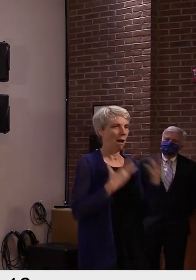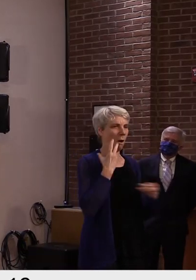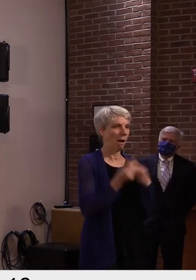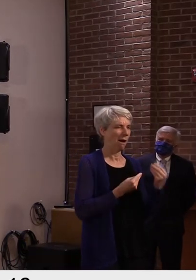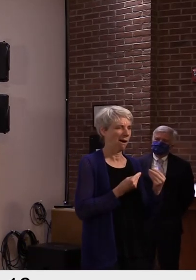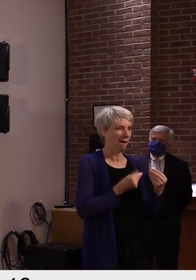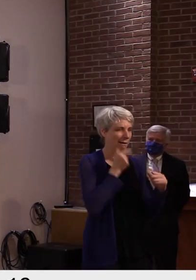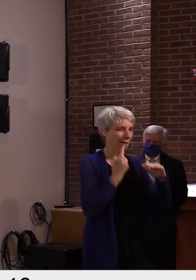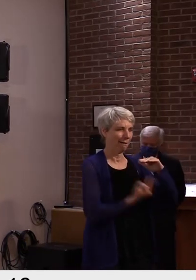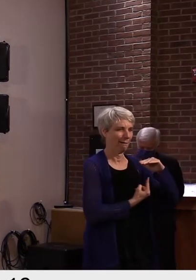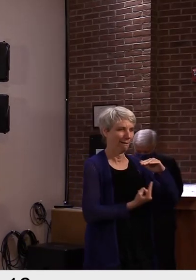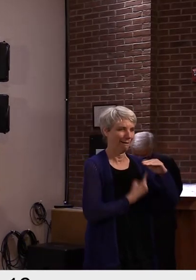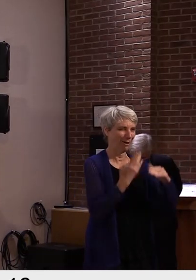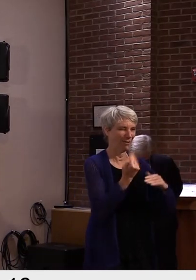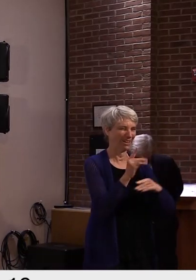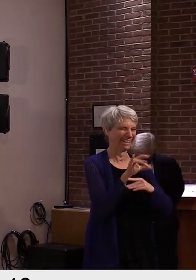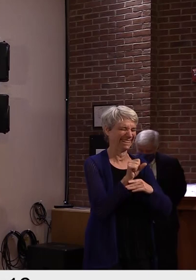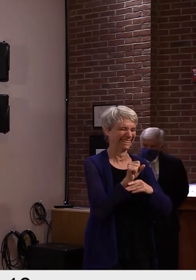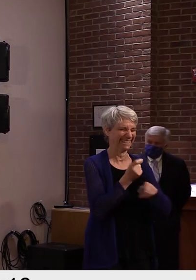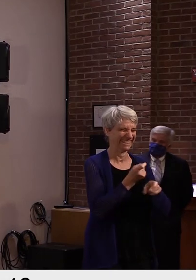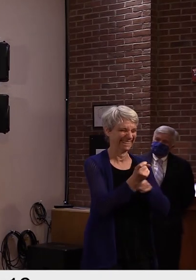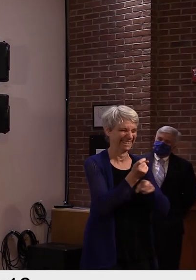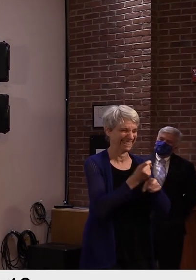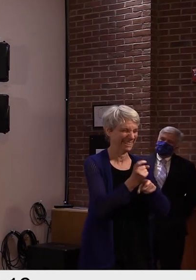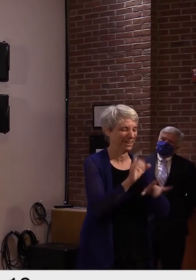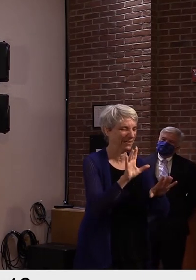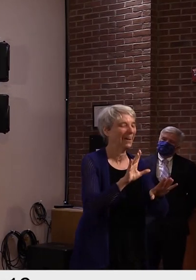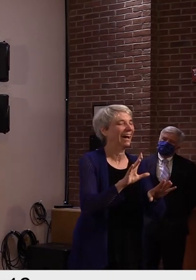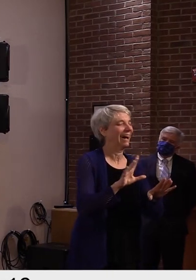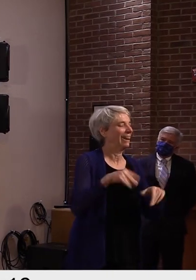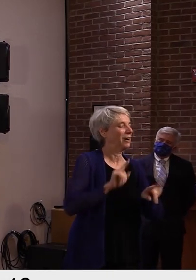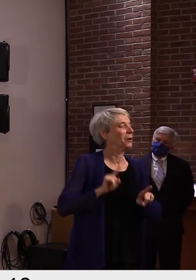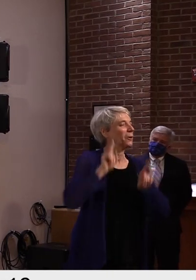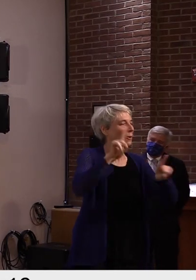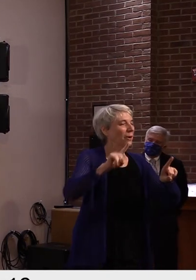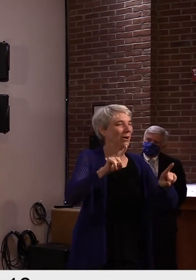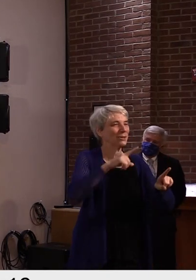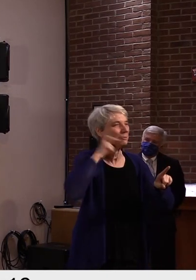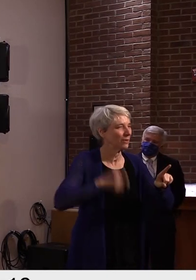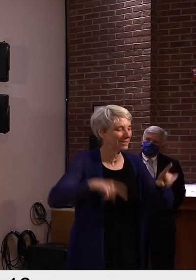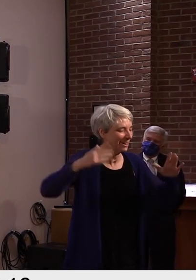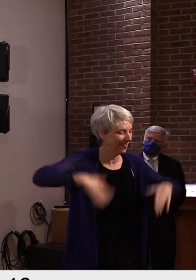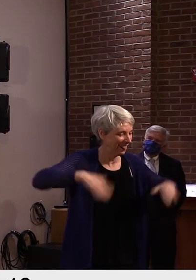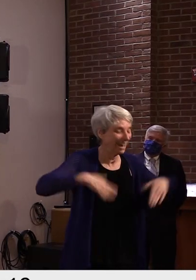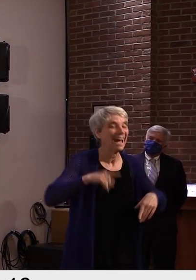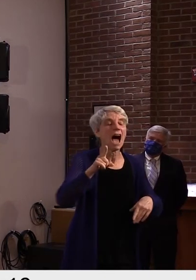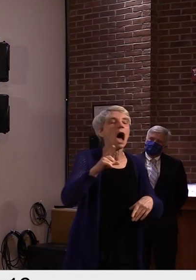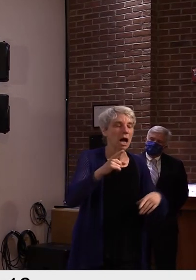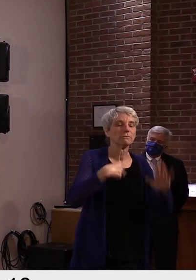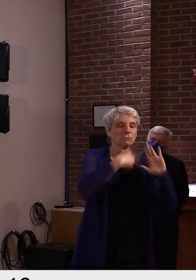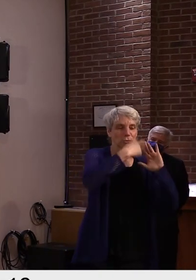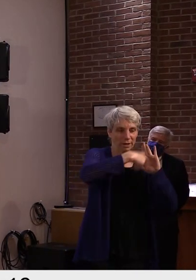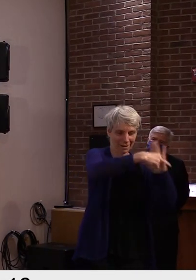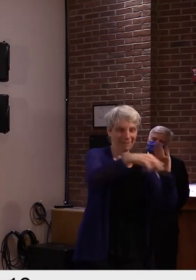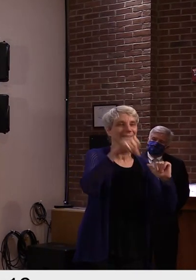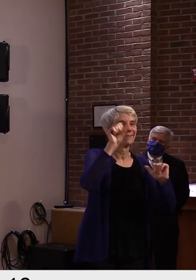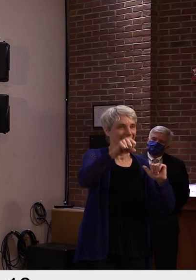Yeah, I've read a lot, but the most telling thing, if I can keep the answer crisp, the most telling thing is the U.S. government